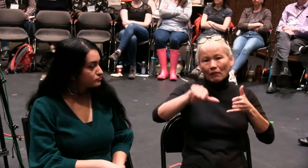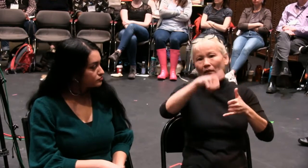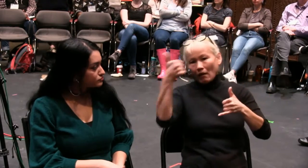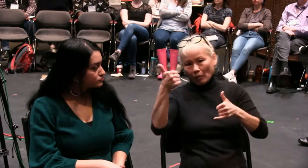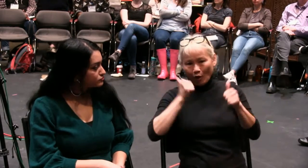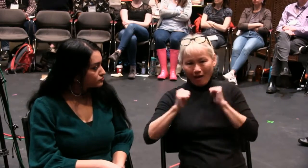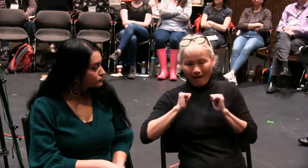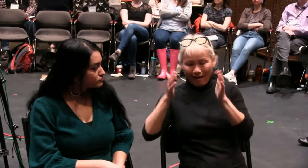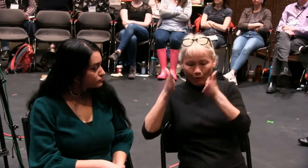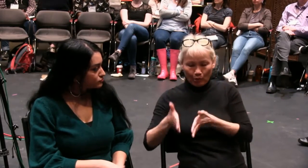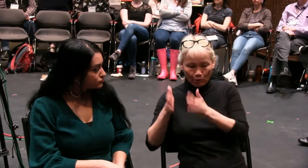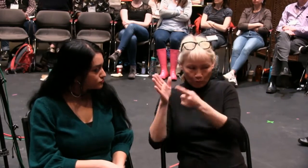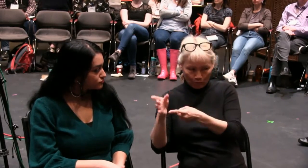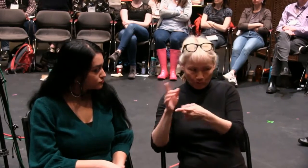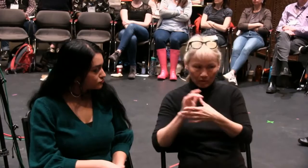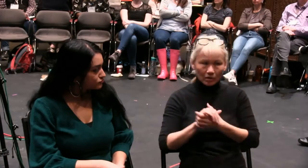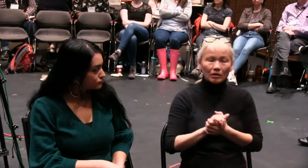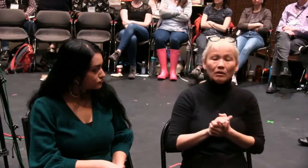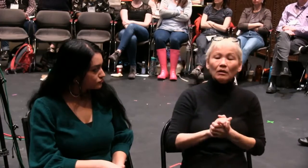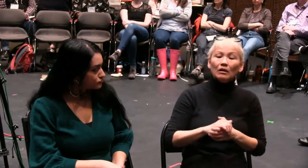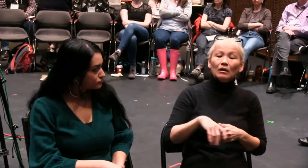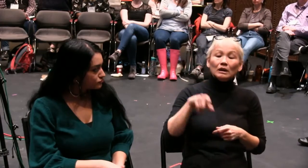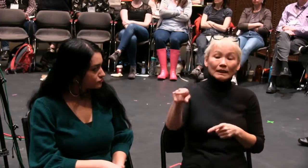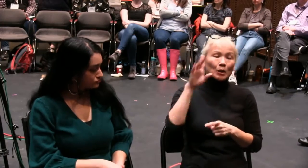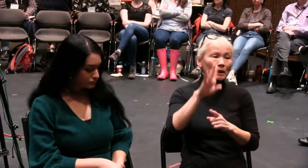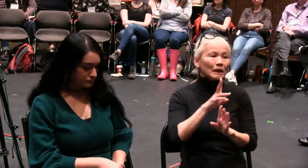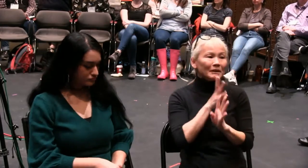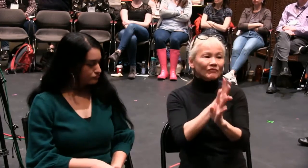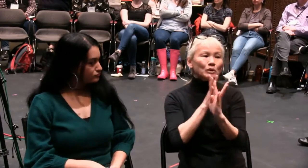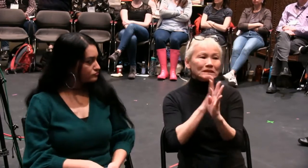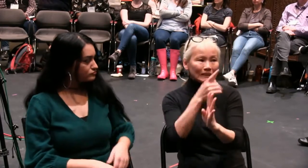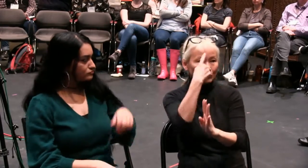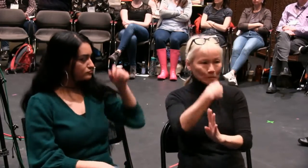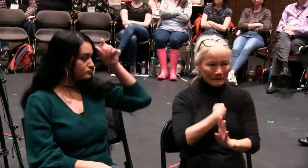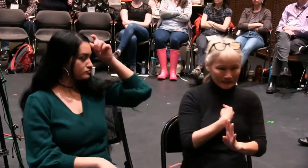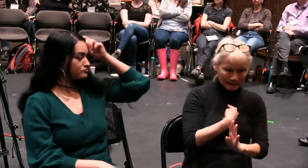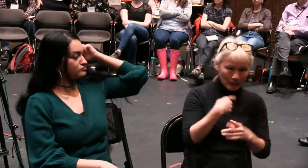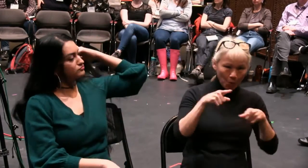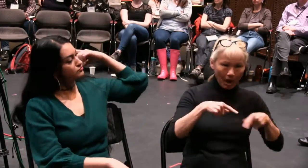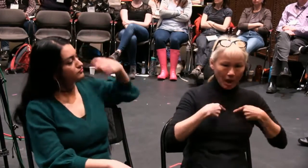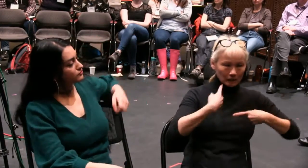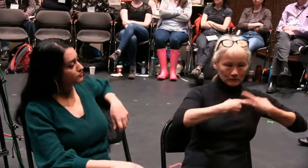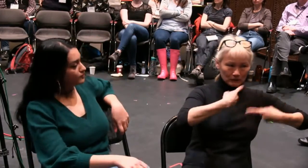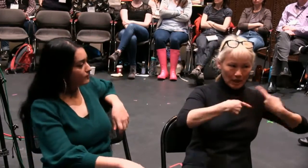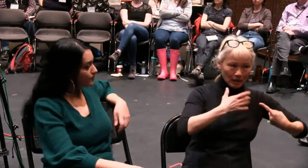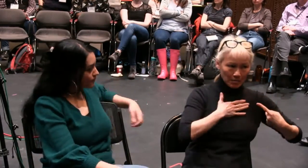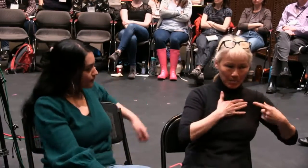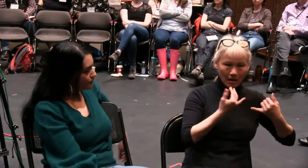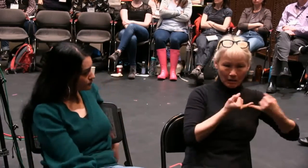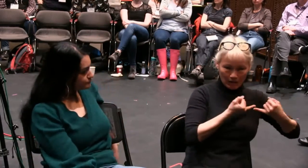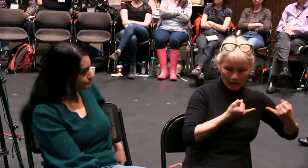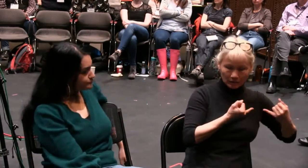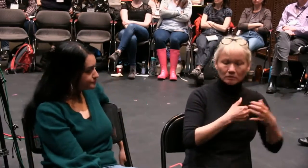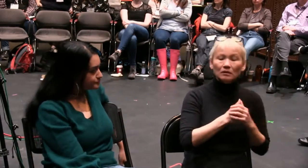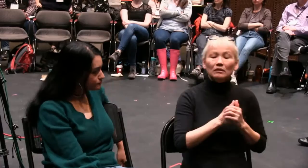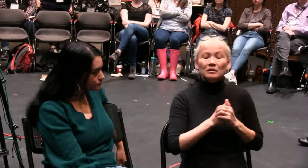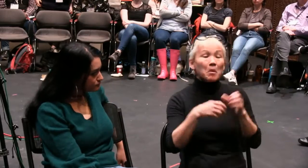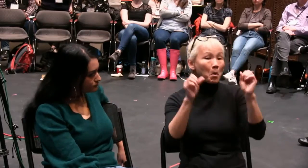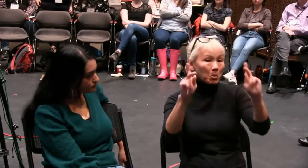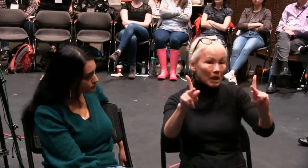but that there was a counterpart. A spoken English counterpart and an